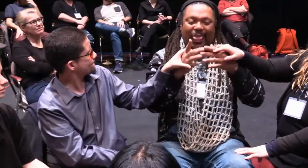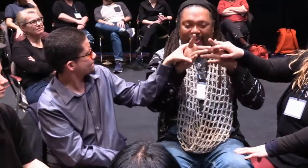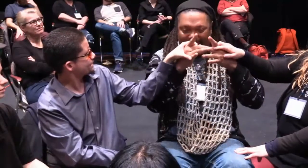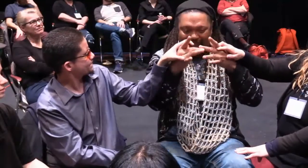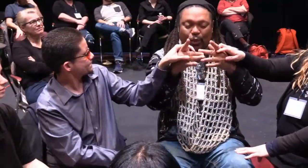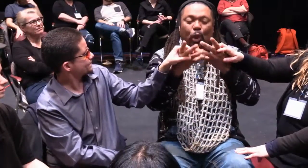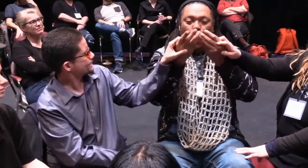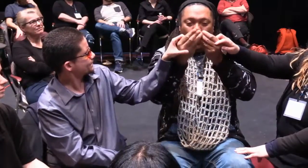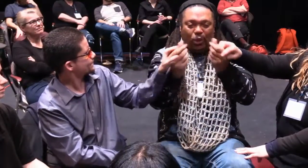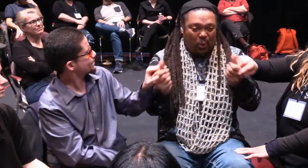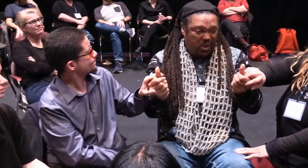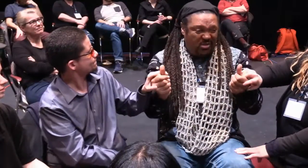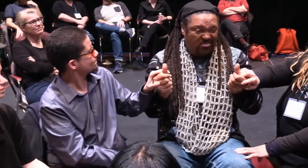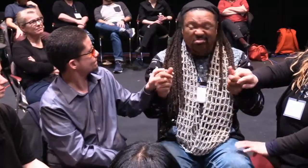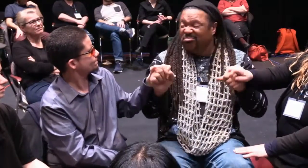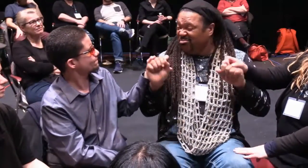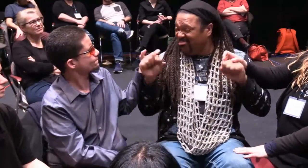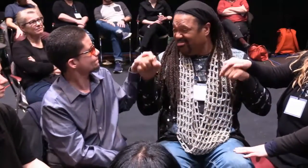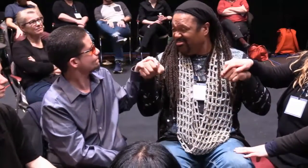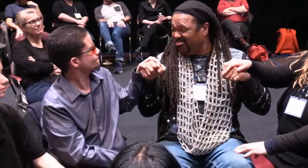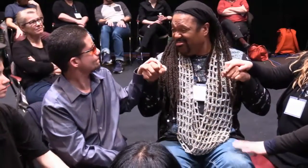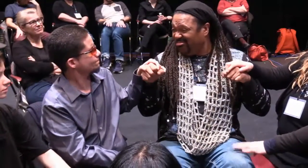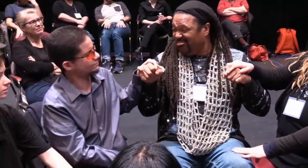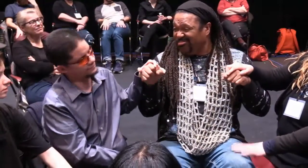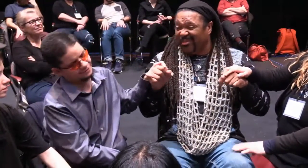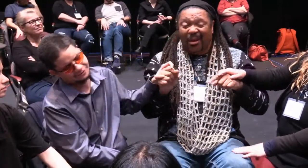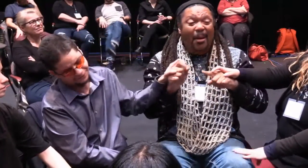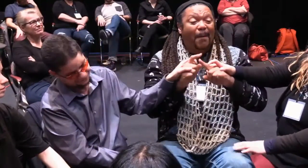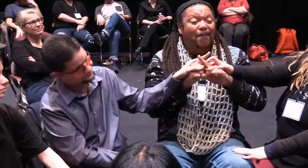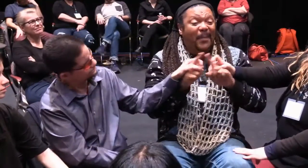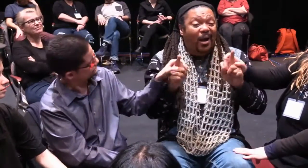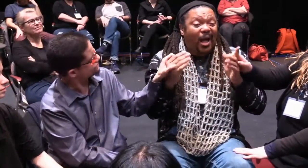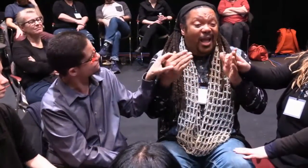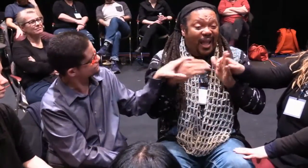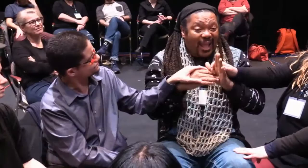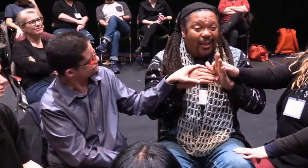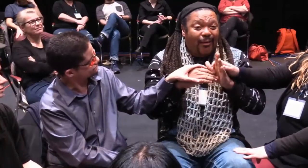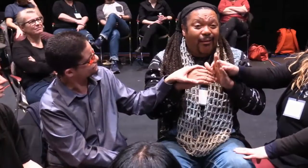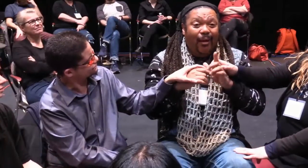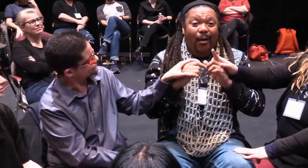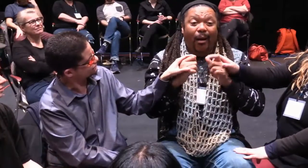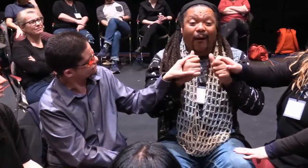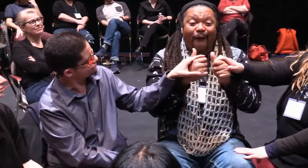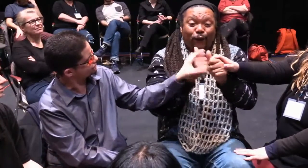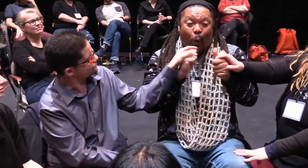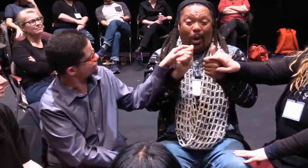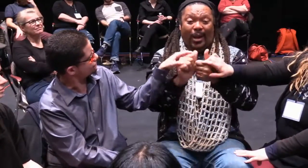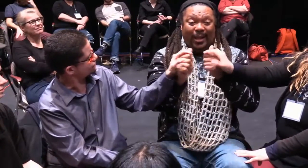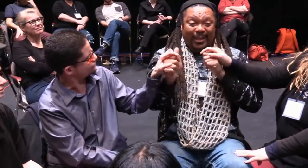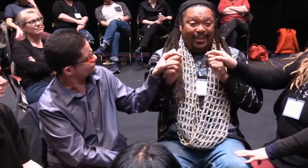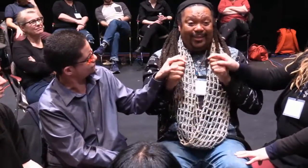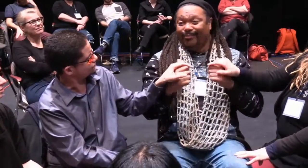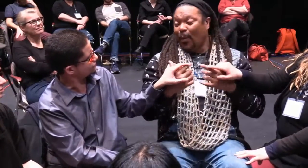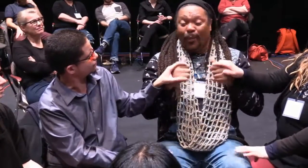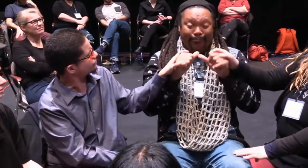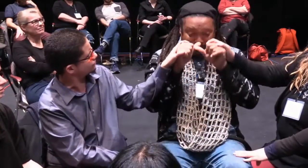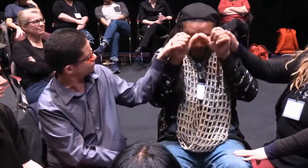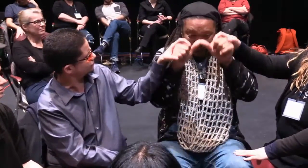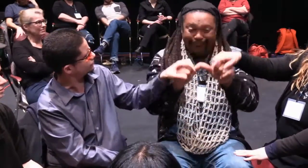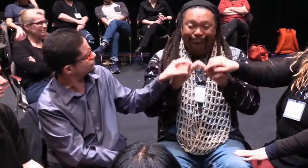But when we're assertive, then we're seen as aggressive or conflicting or agitators. And people want to